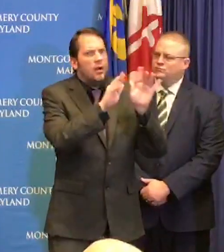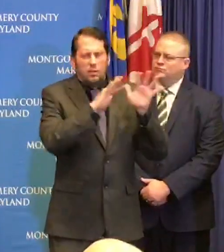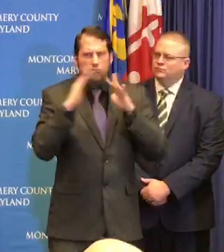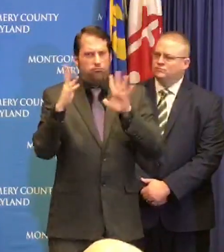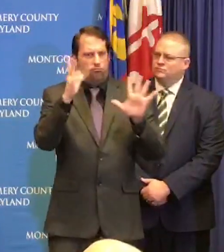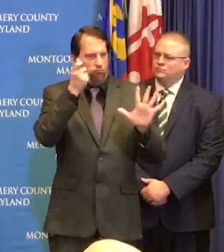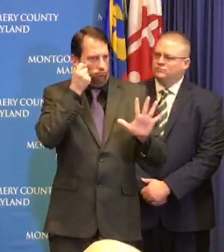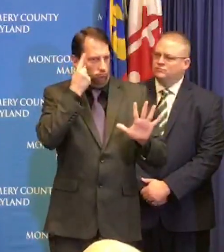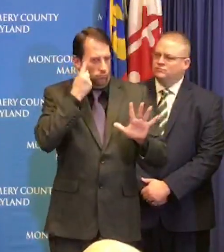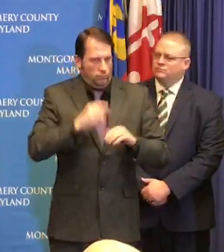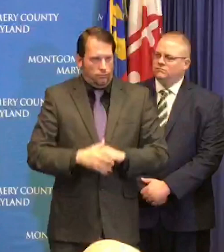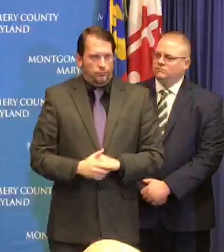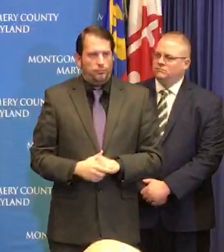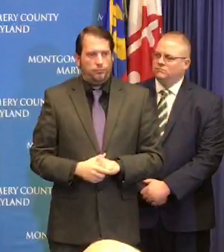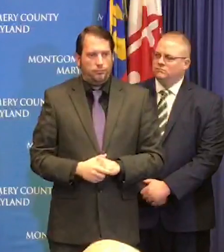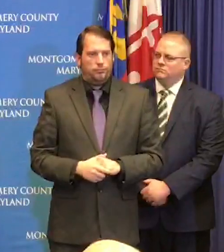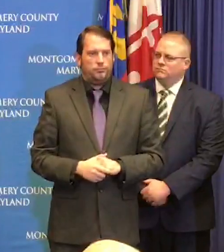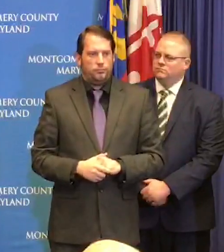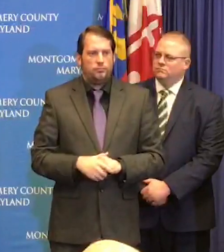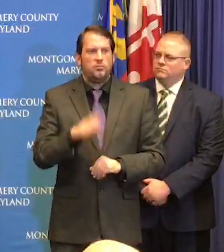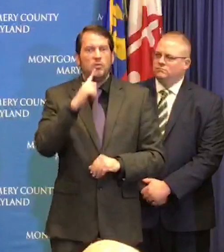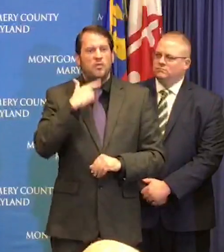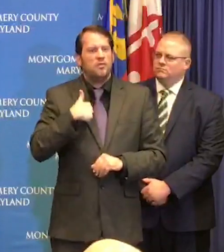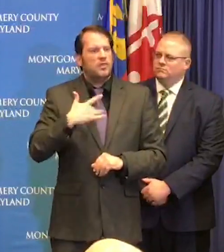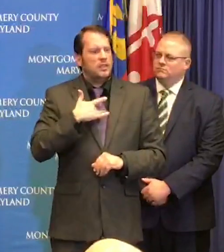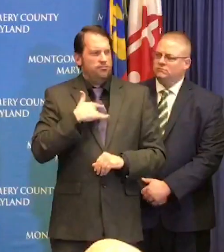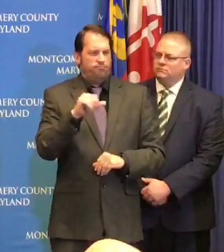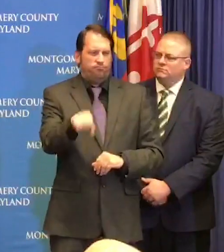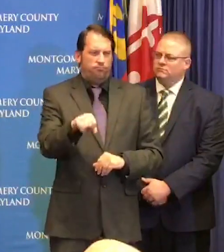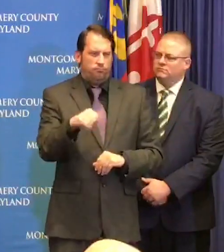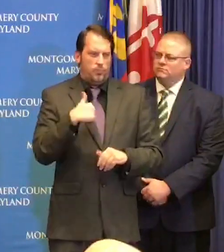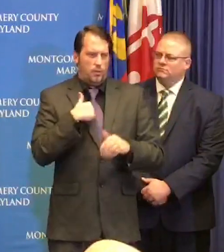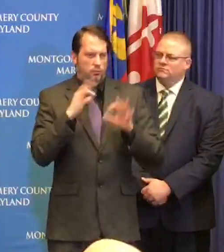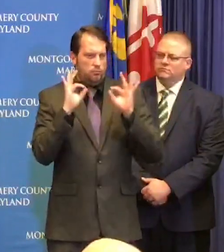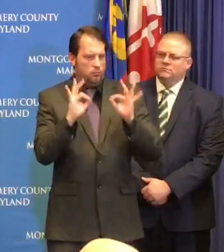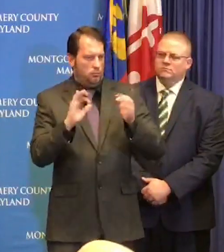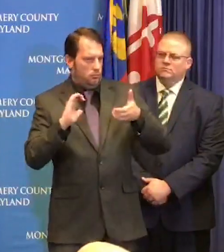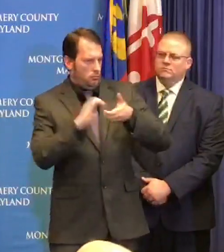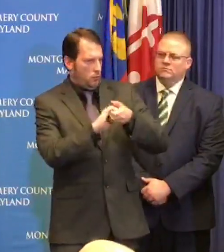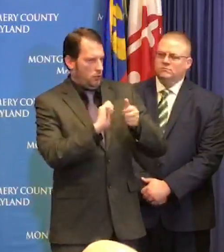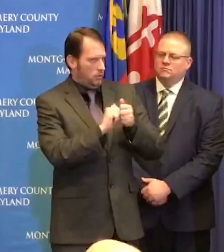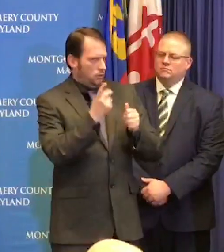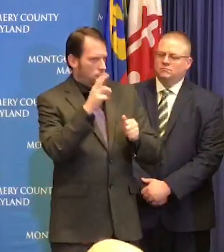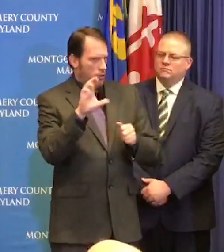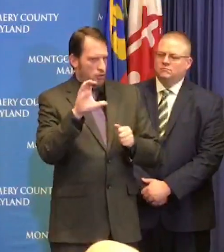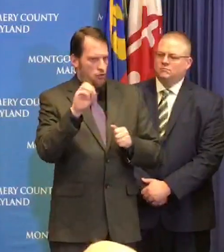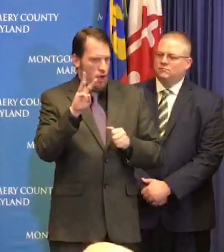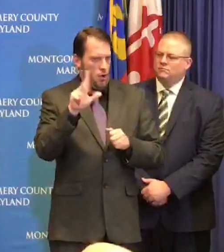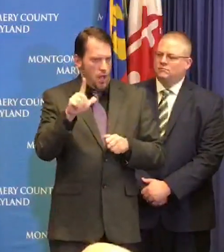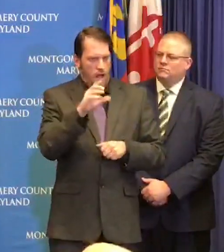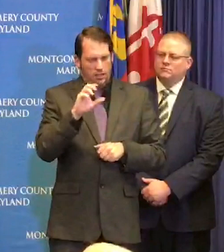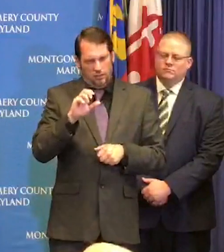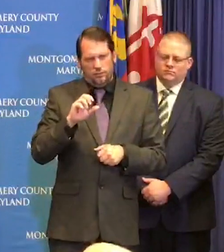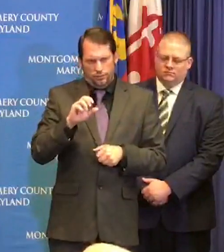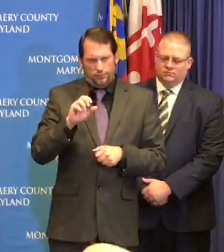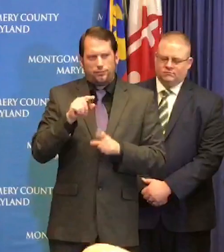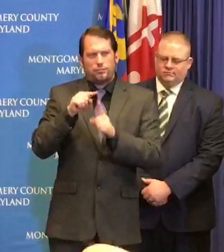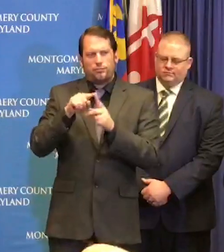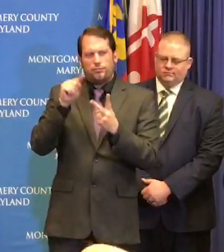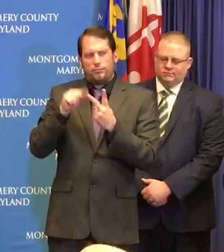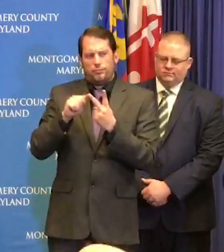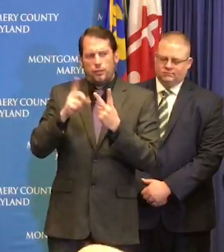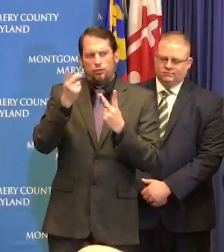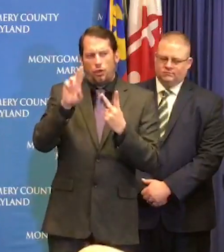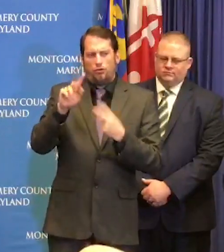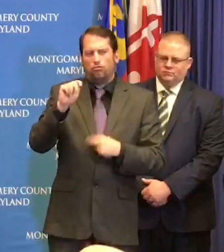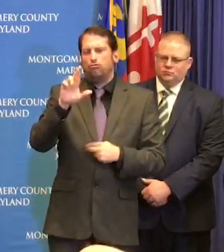and dr. Crowell at HHS and dr. Travis scales who's standing over here next to me as we've worked with them hourly over